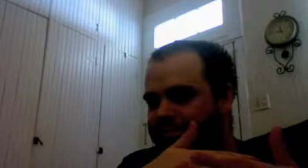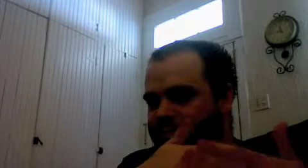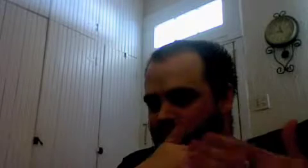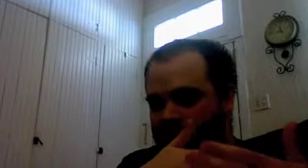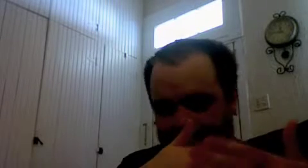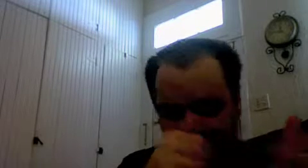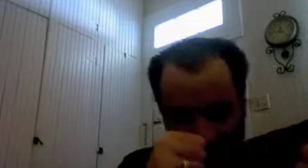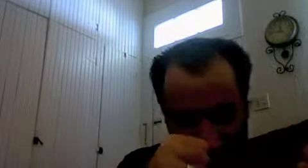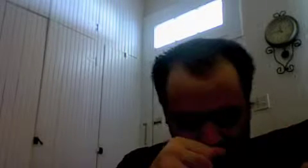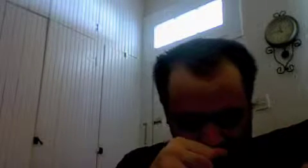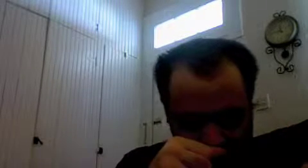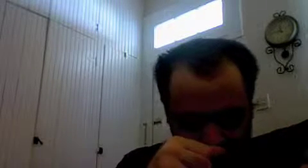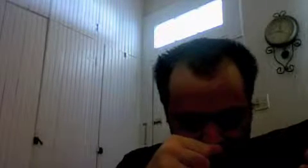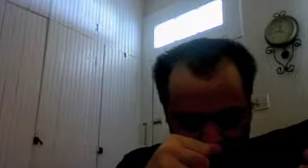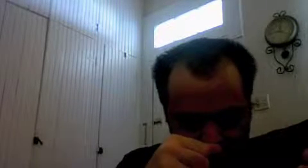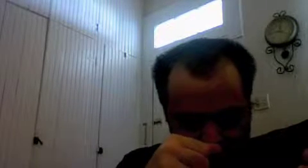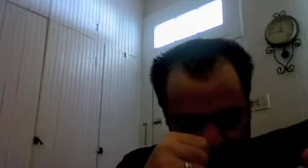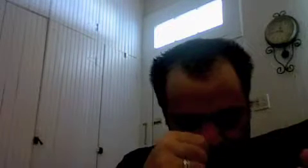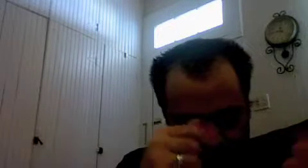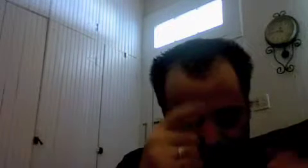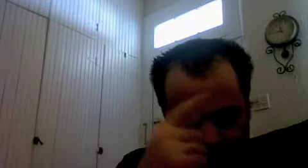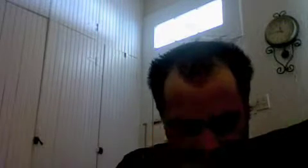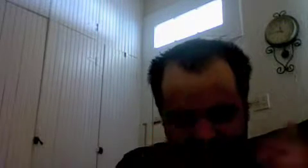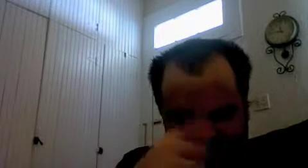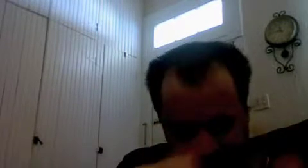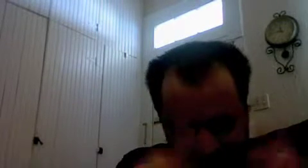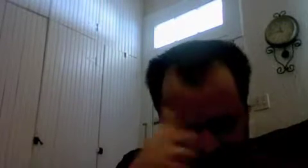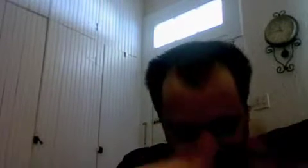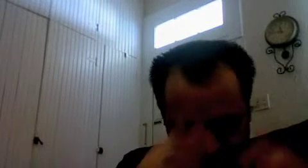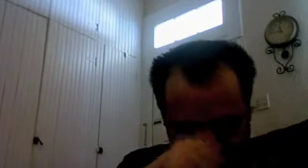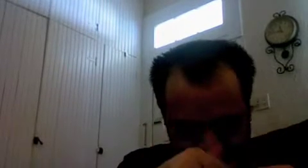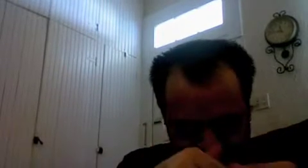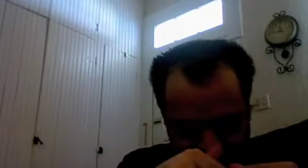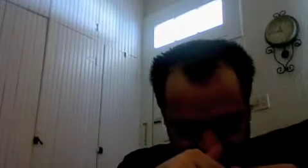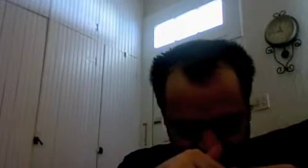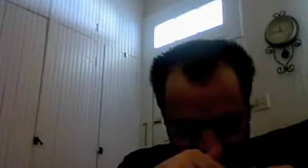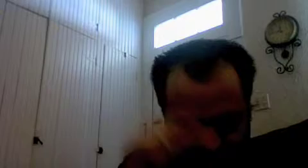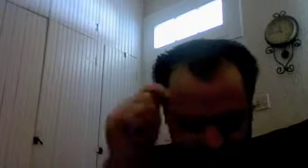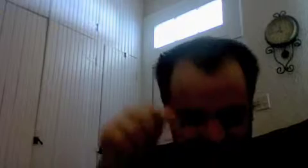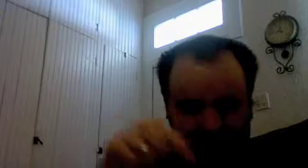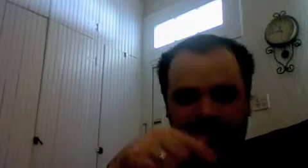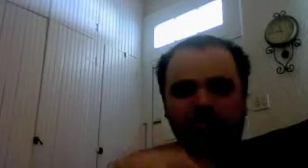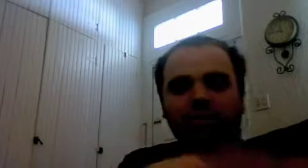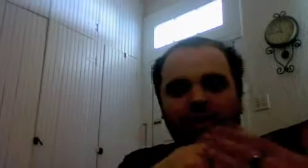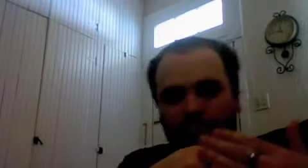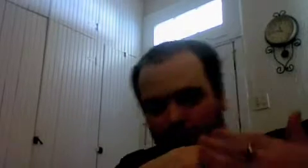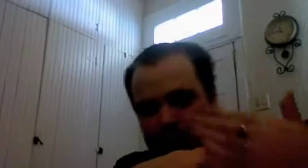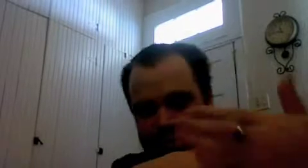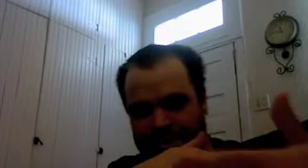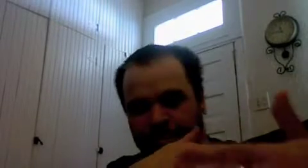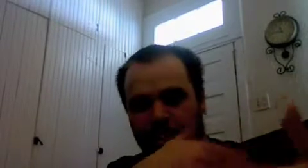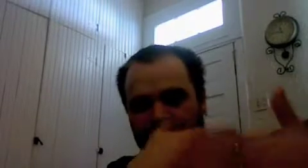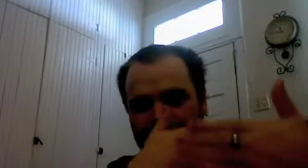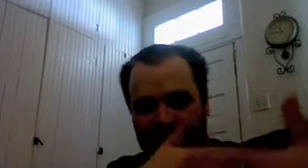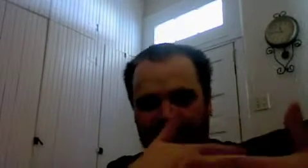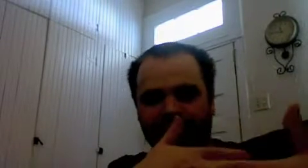right so as subject it is pure simple negativity